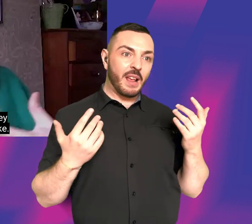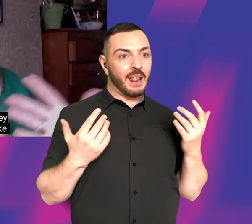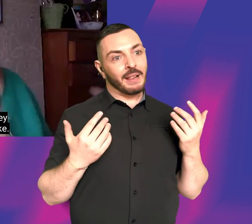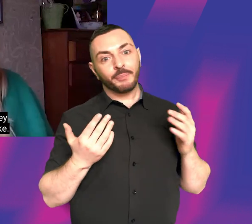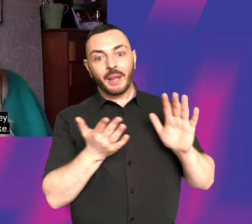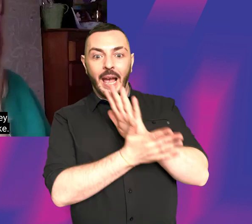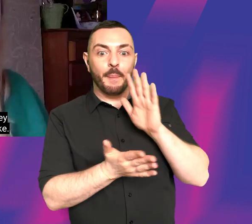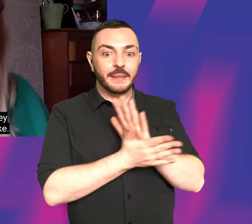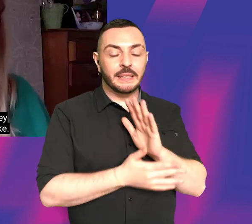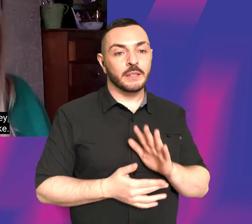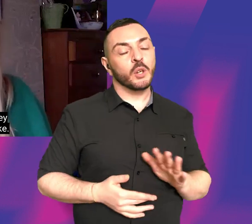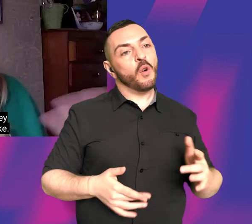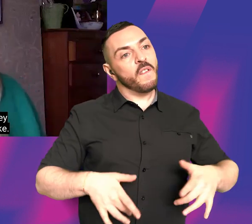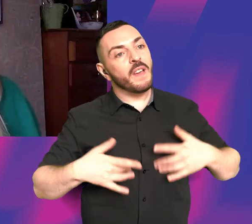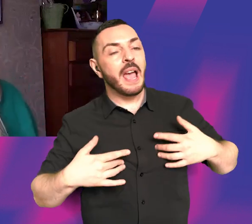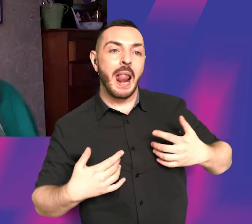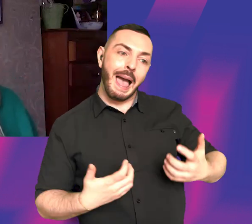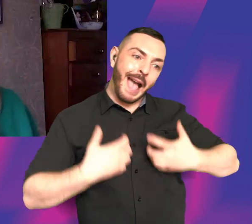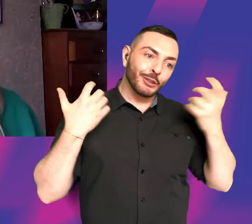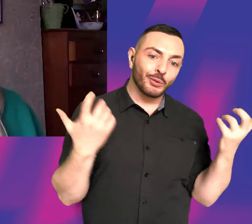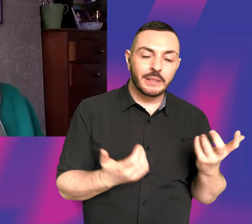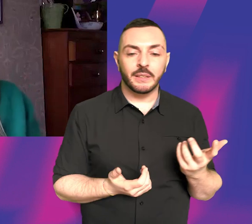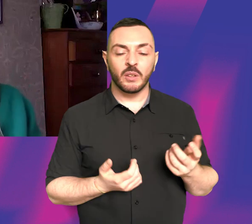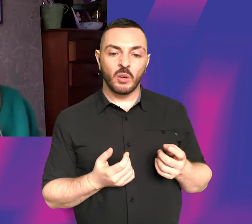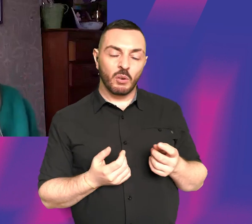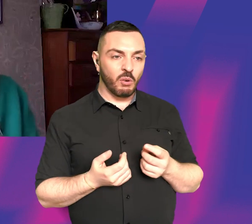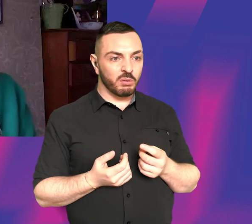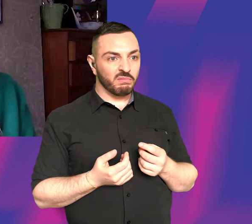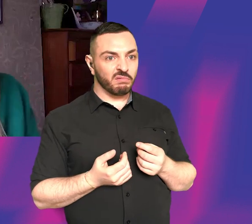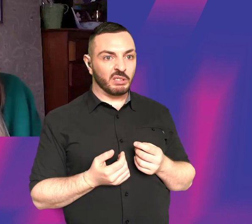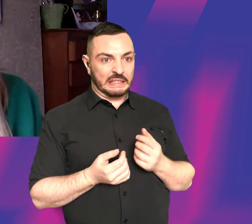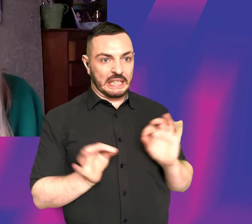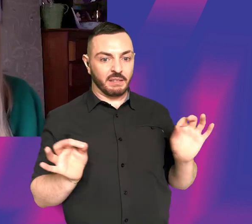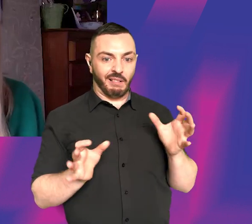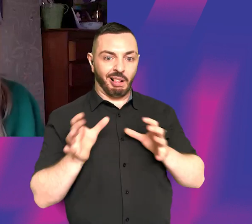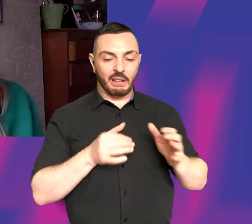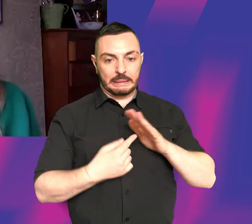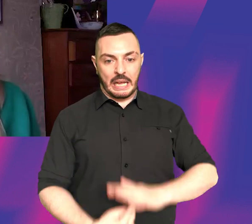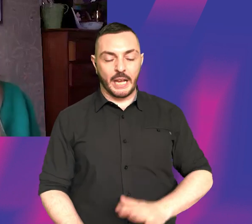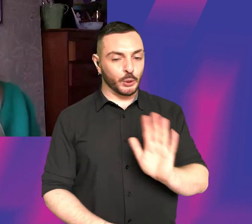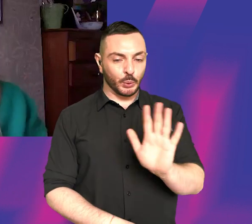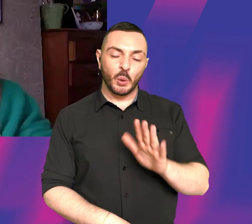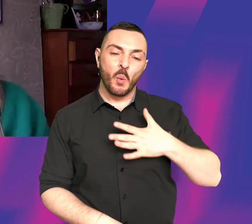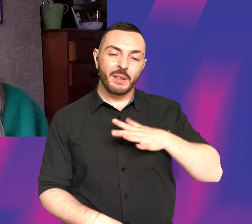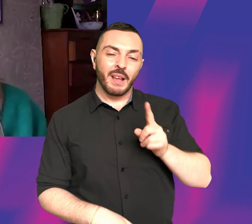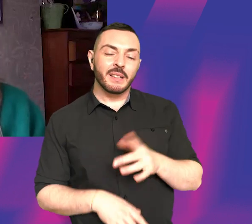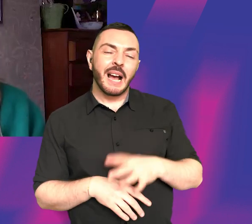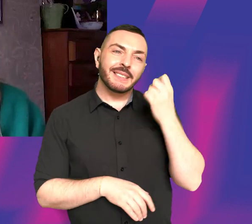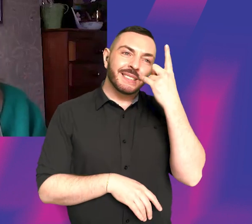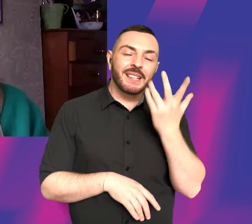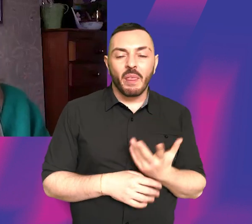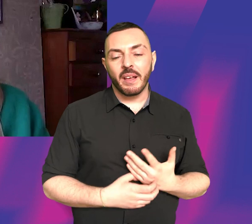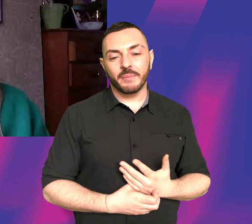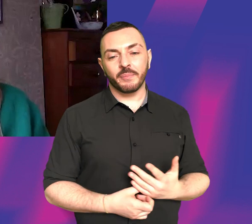or if they leave feeling angry about or if they like, but if they just leaving feeling sad, like it's that, you know, I get it. Like that's,